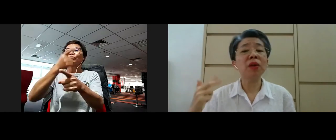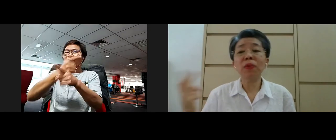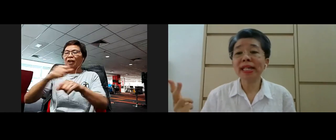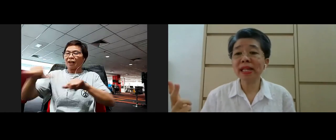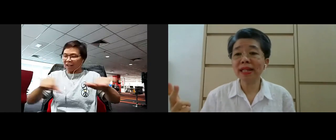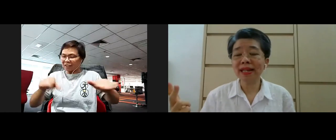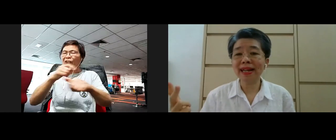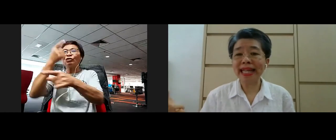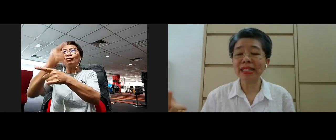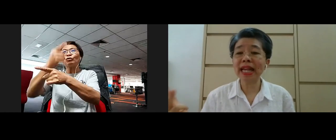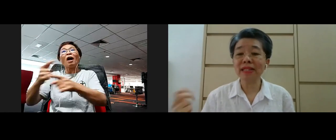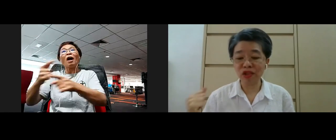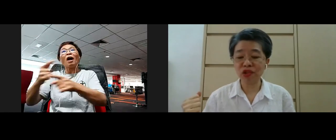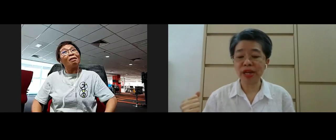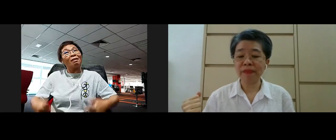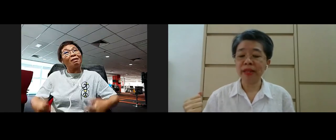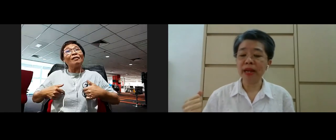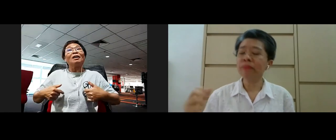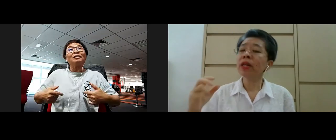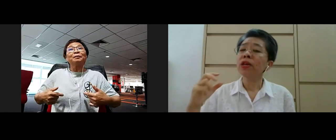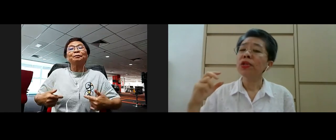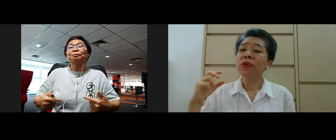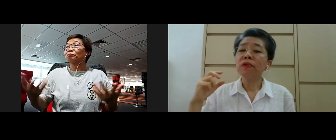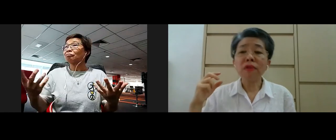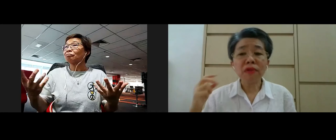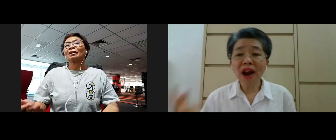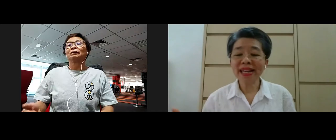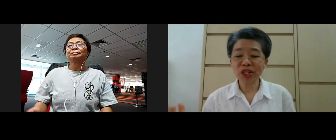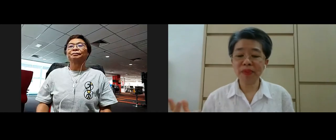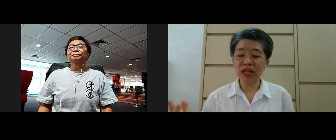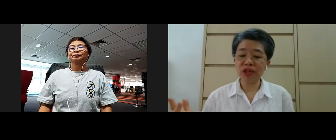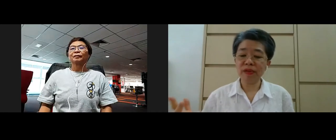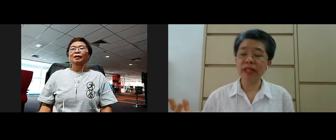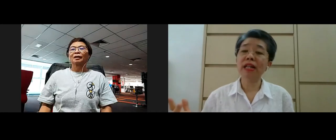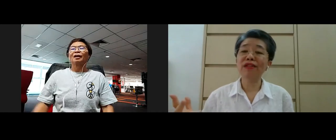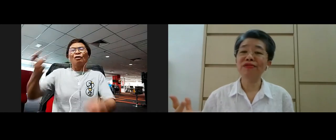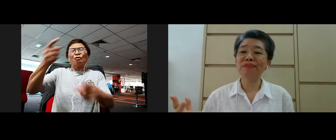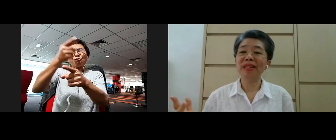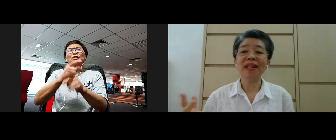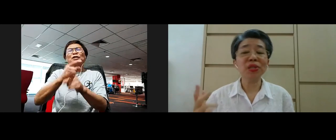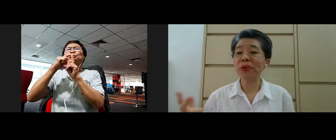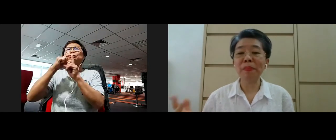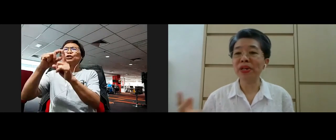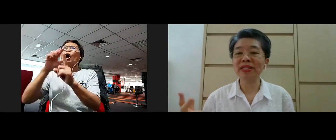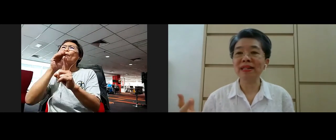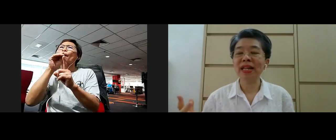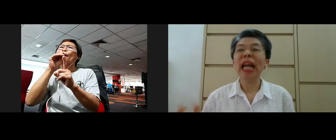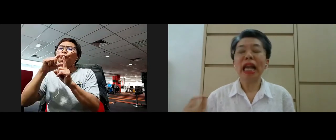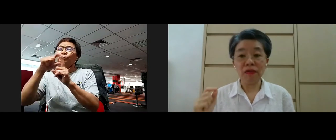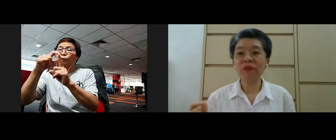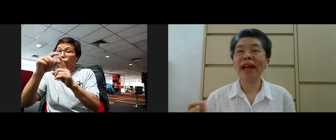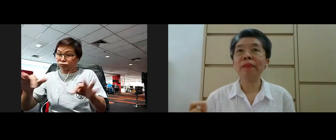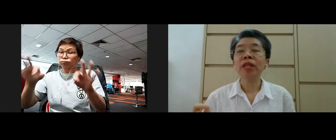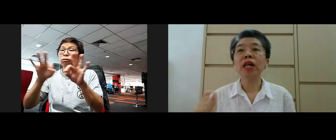and what does it entail this three right speech itself is so important